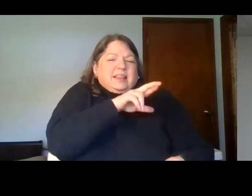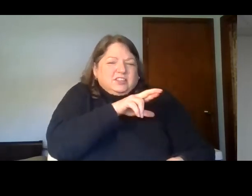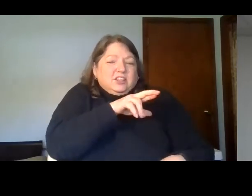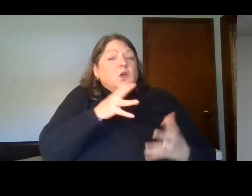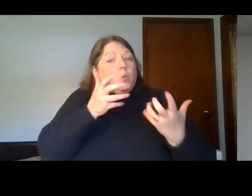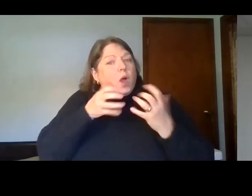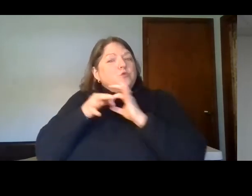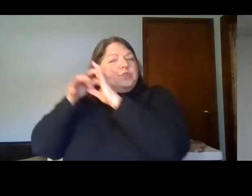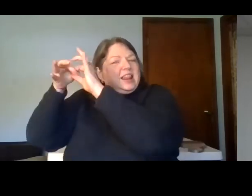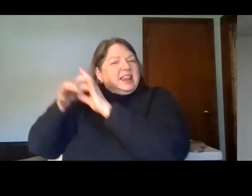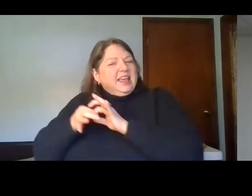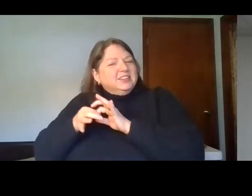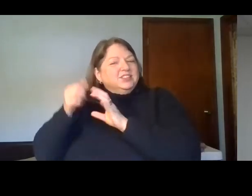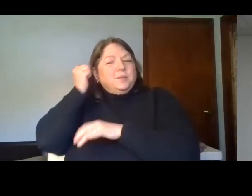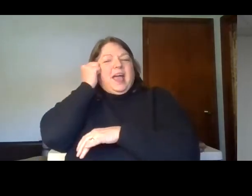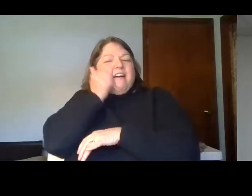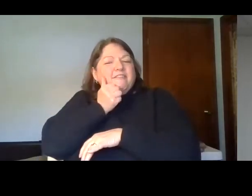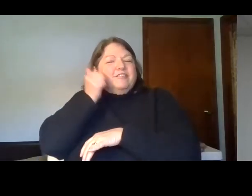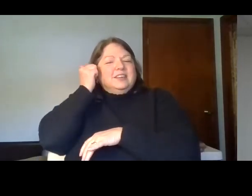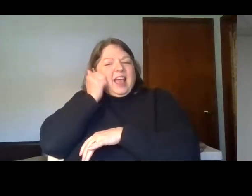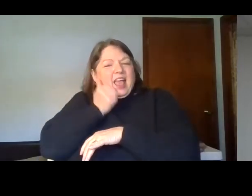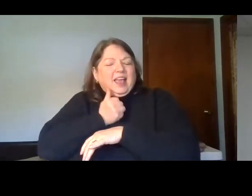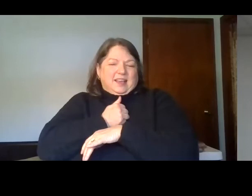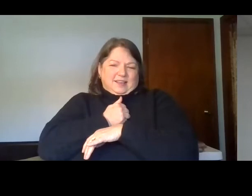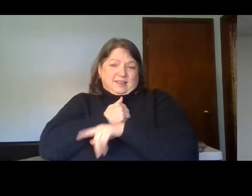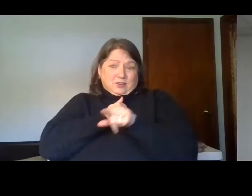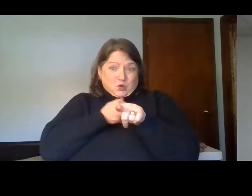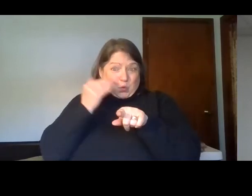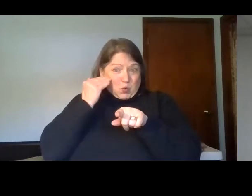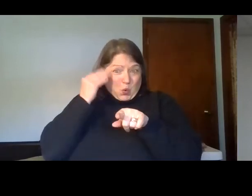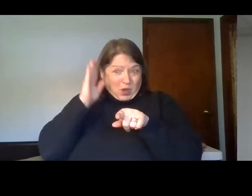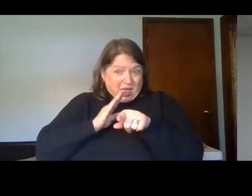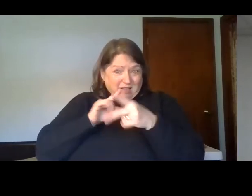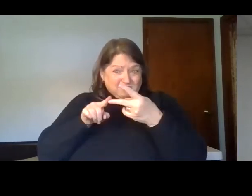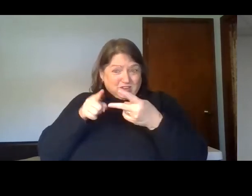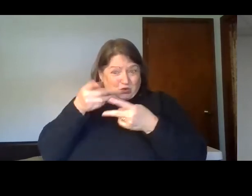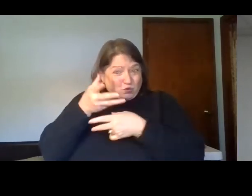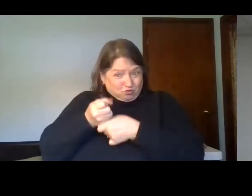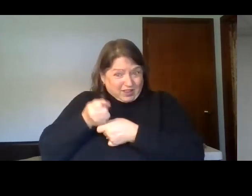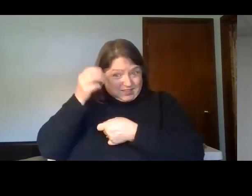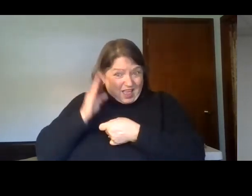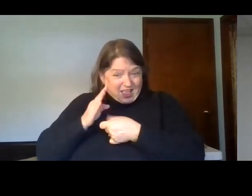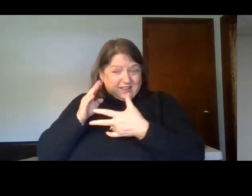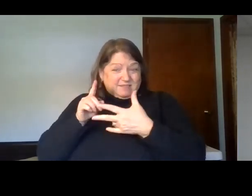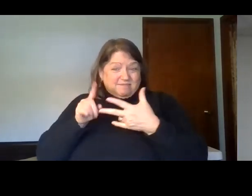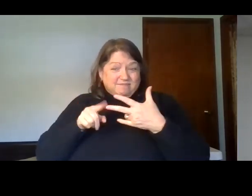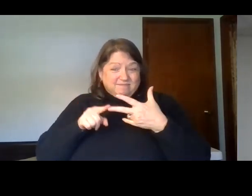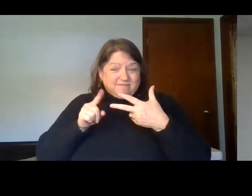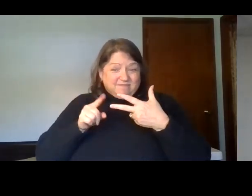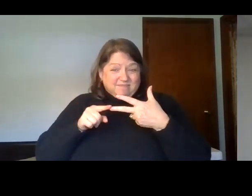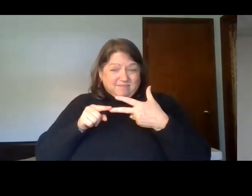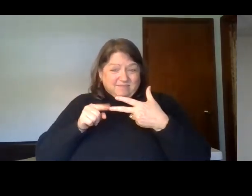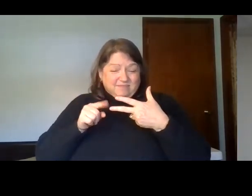daily on a day-to-day basis. Do you know God? Do you trust him like that? And thirdly, here's the last one. Are you